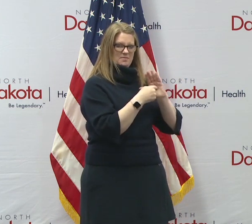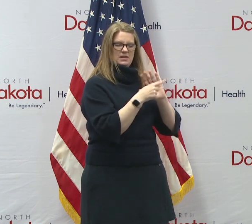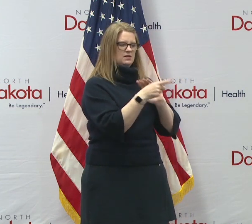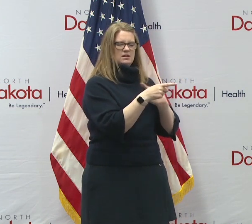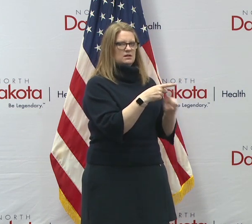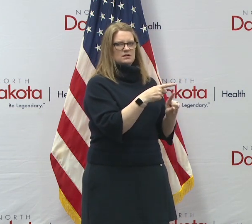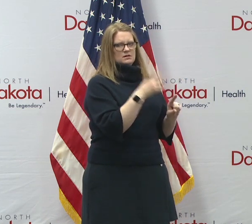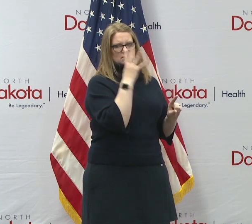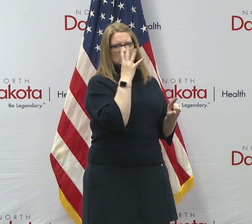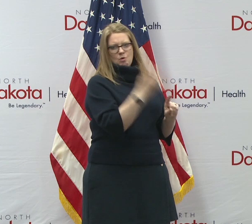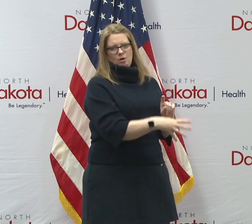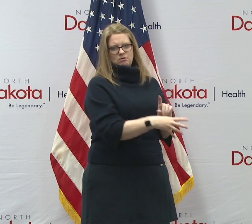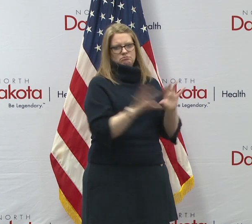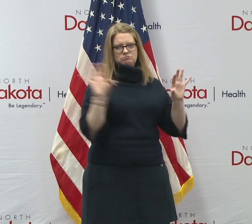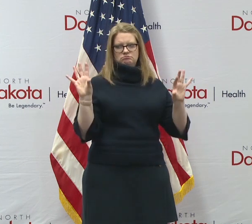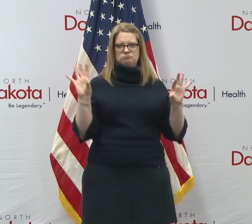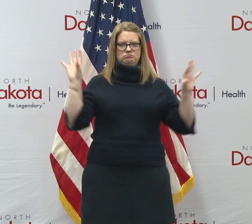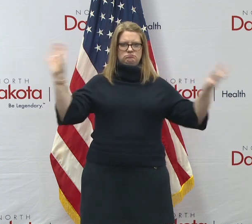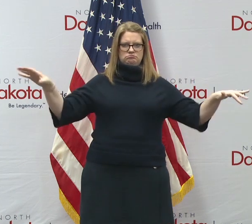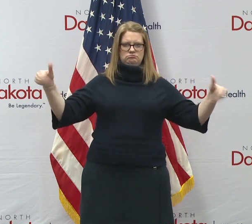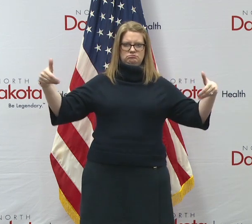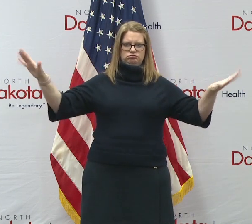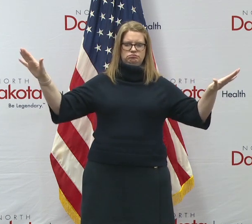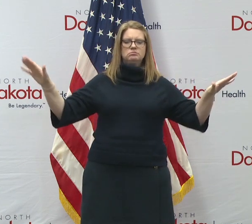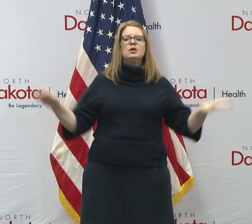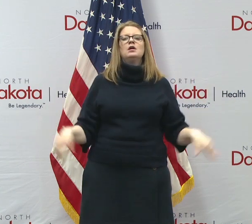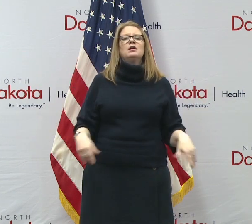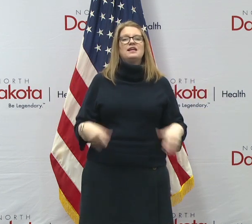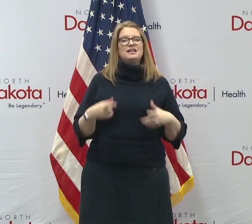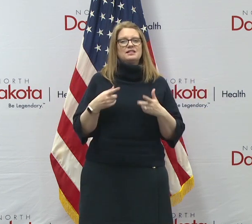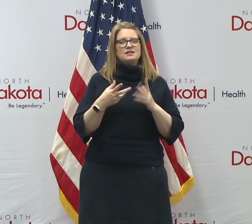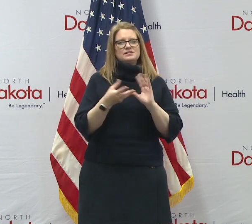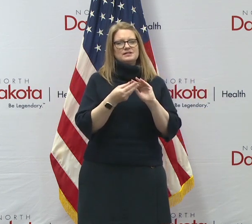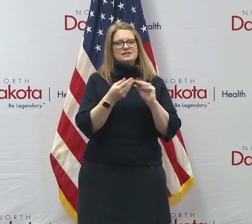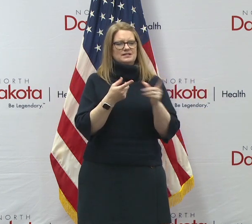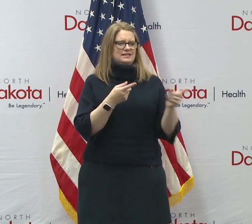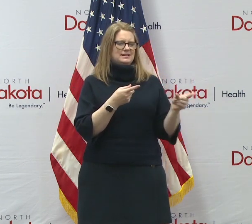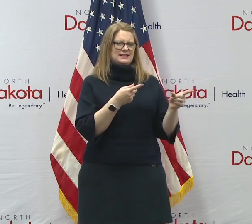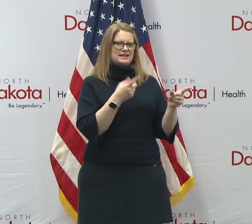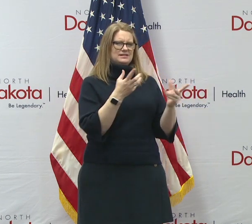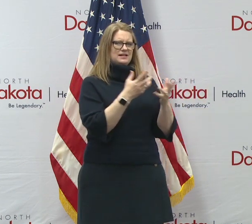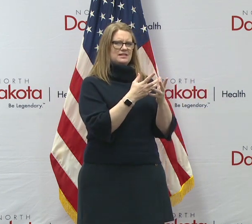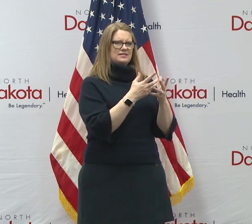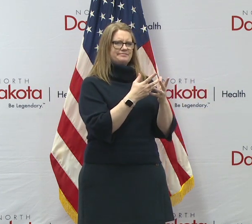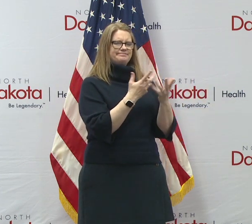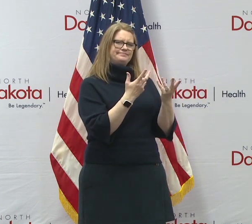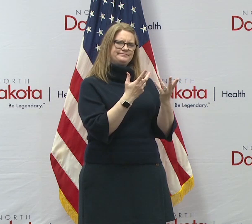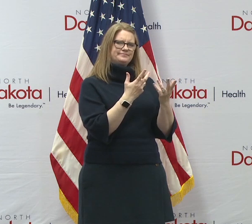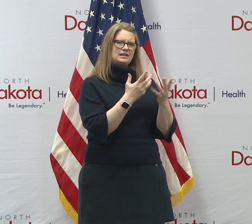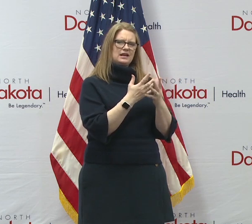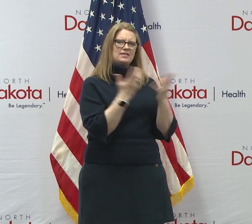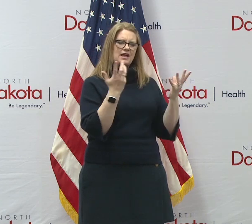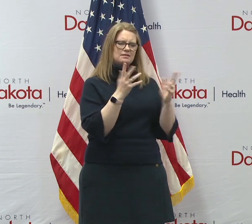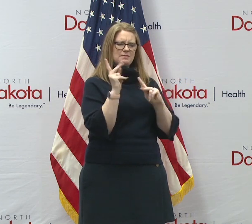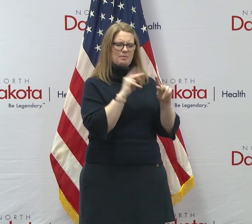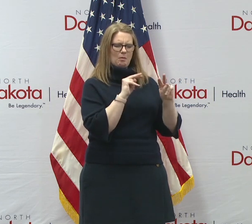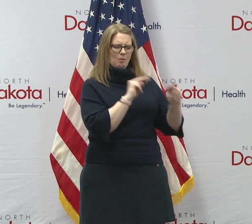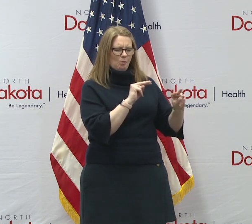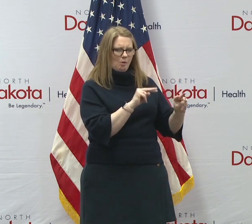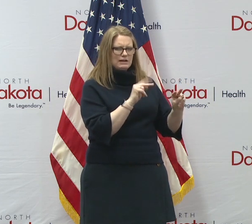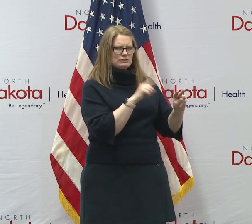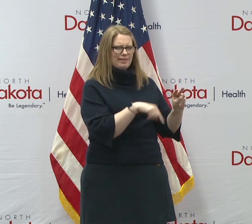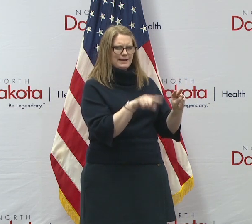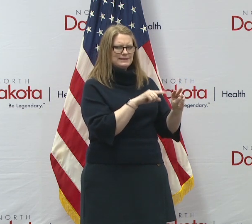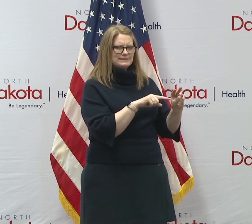not reflective of current conditions or decisions. So there's a number, which had a lot, they had a lot of popularity, got a lot of traction, uh,